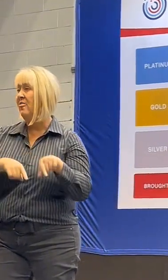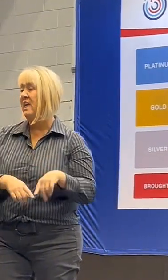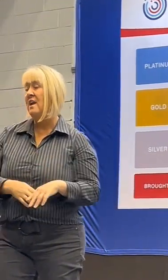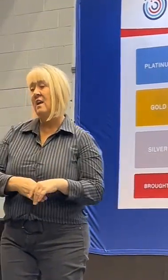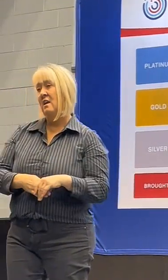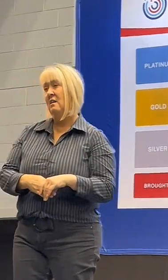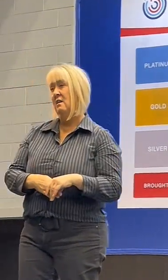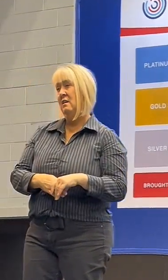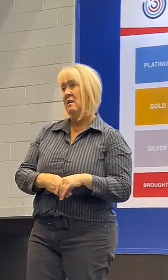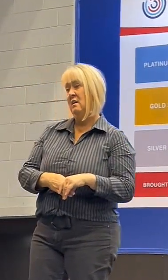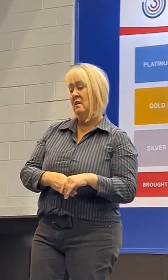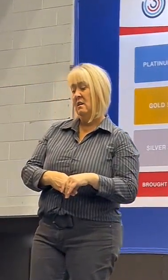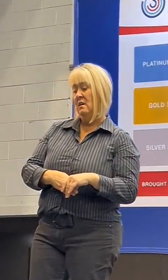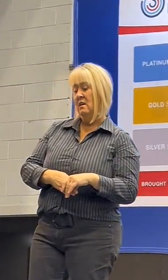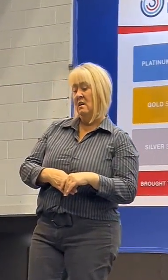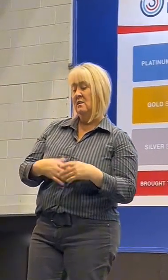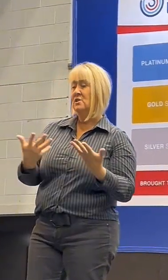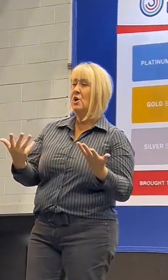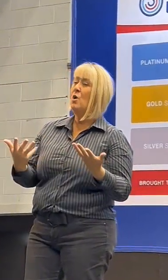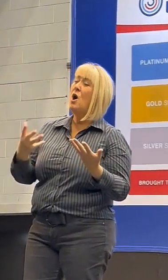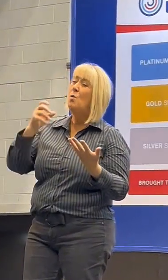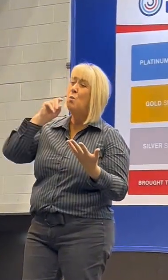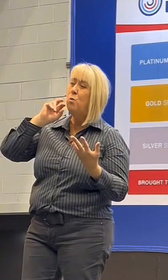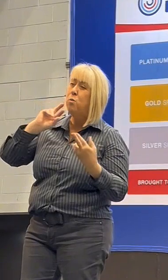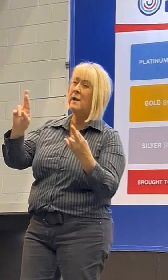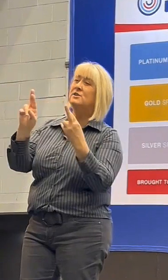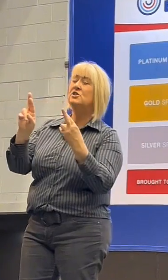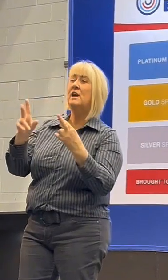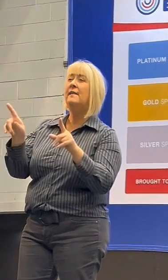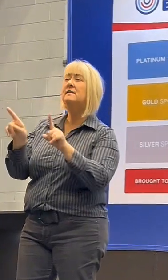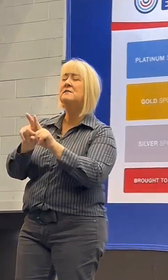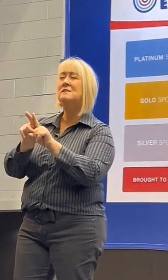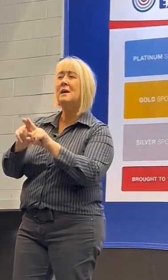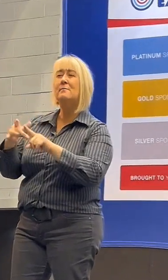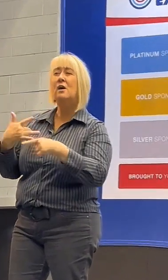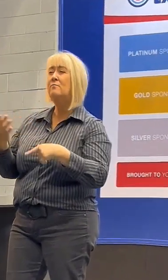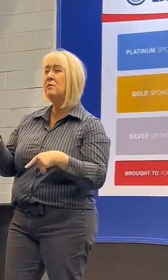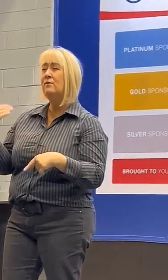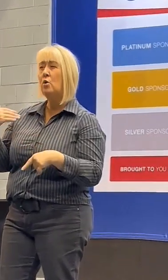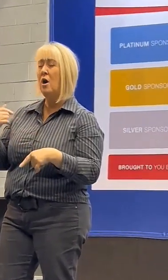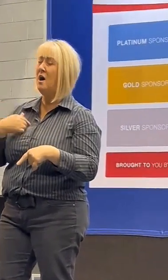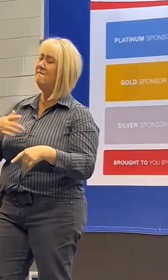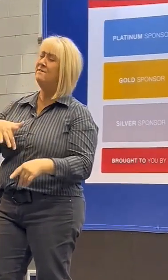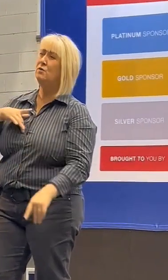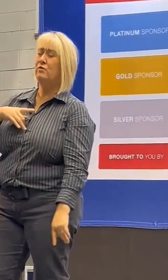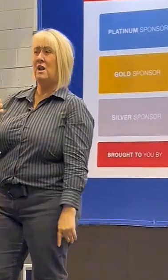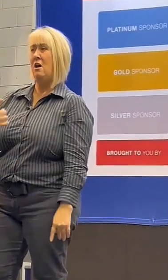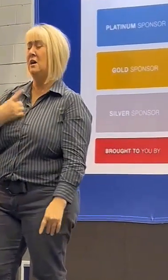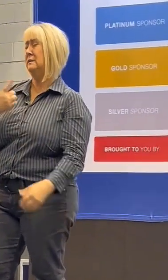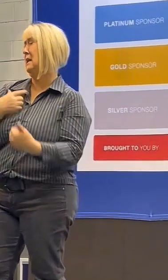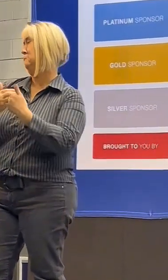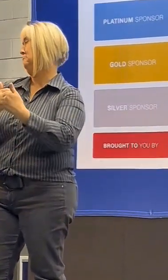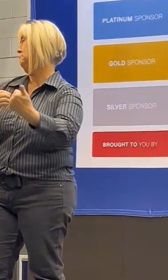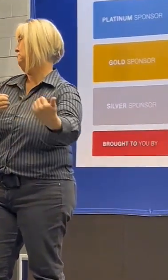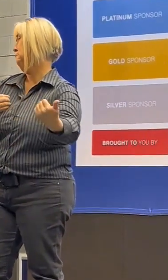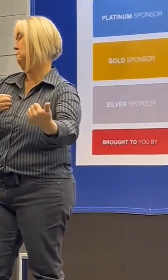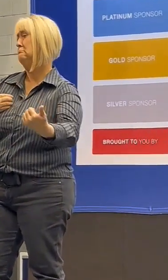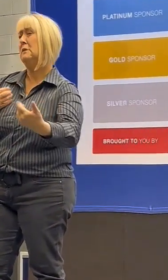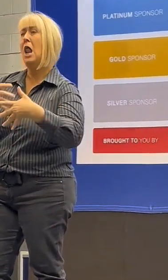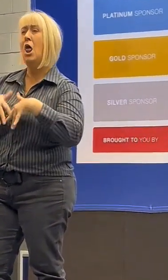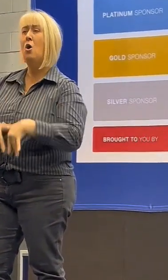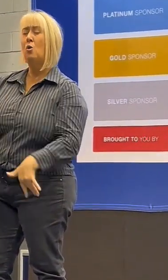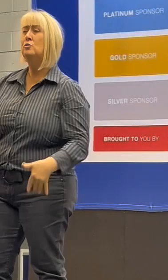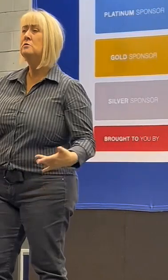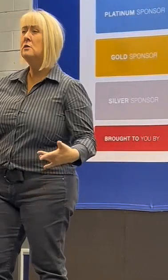mourning the life I once had. I was left feeling so incredibly isolated and alone. I couldn't drive, I